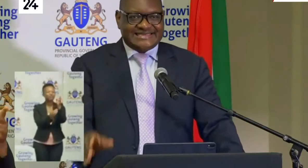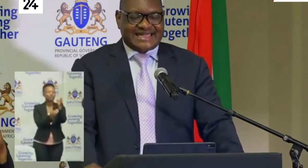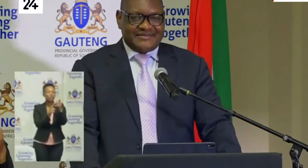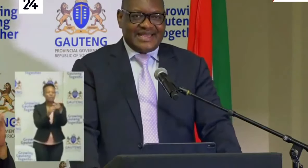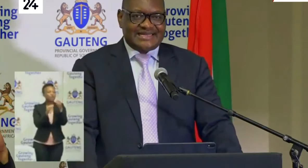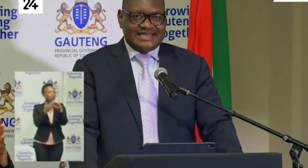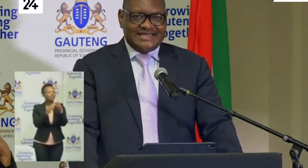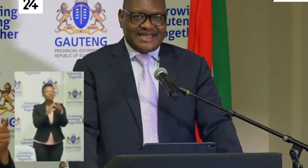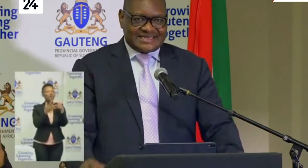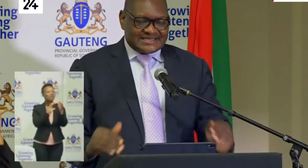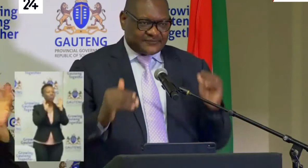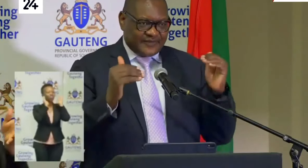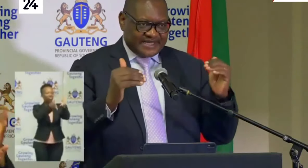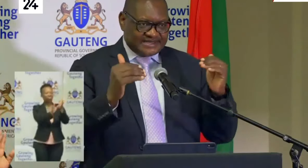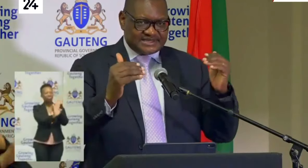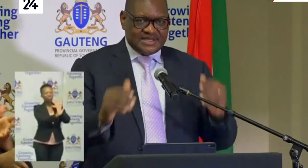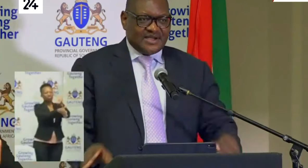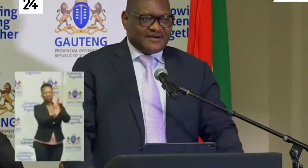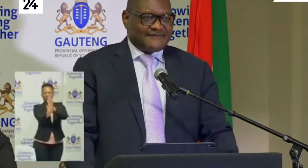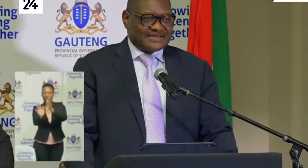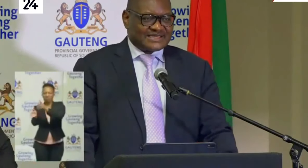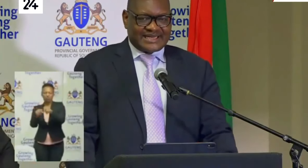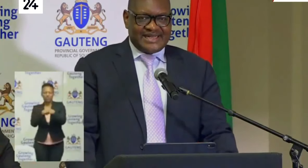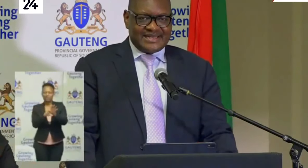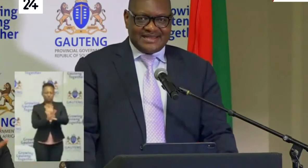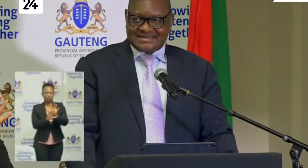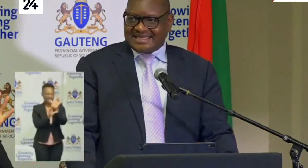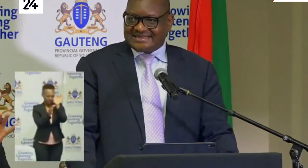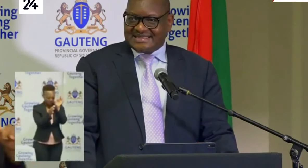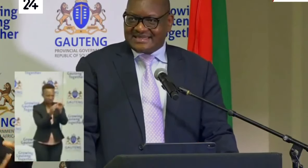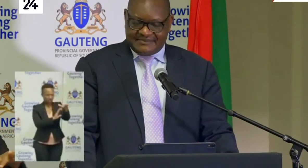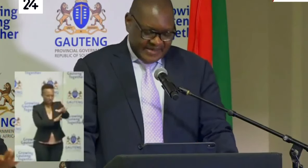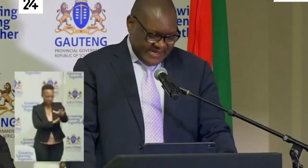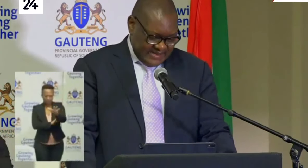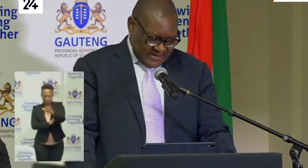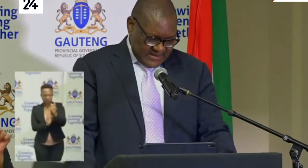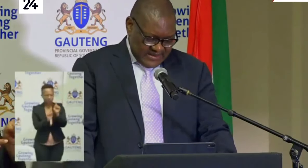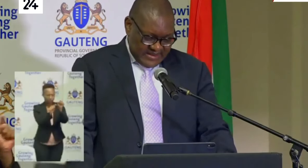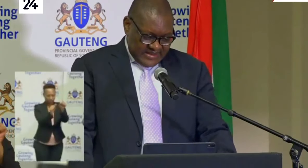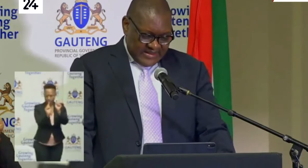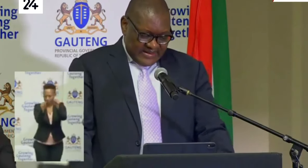indiscriminately at this phase of our screening and testing campaign.